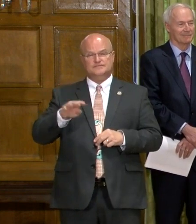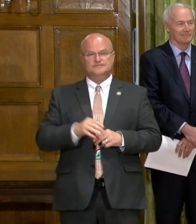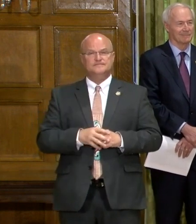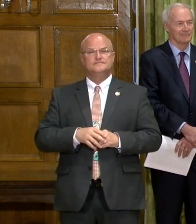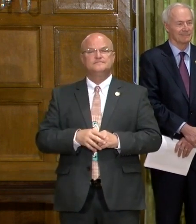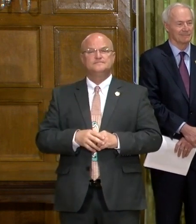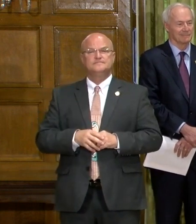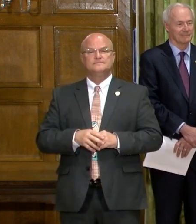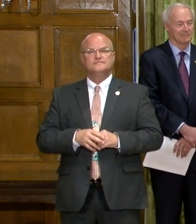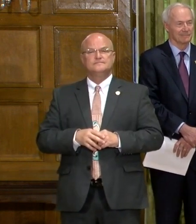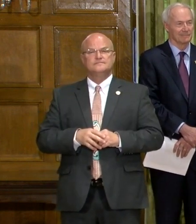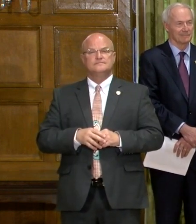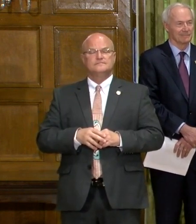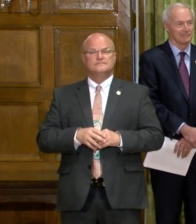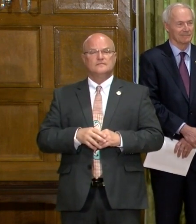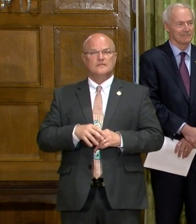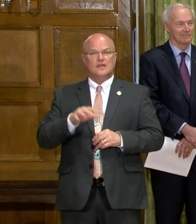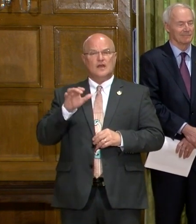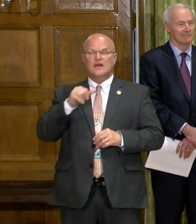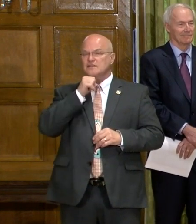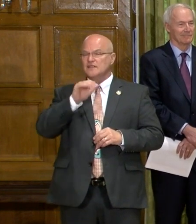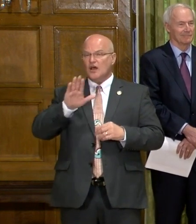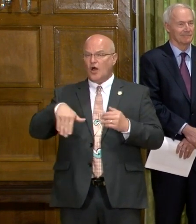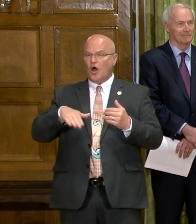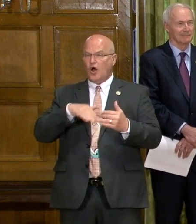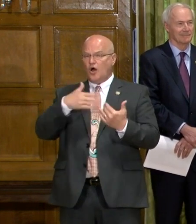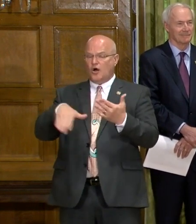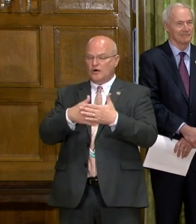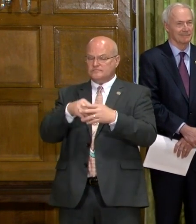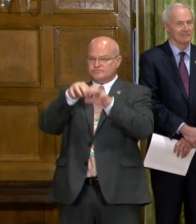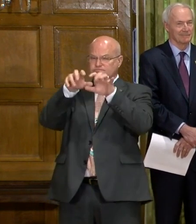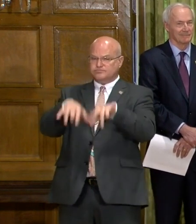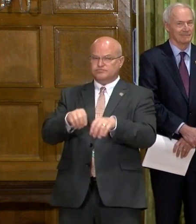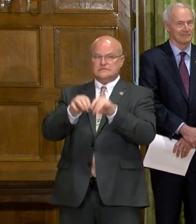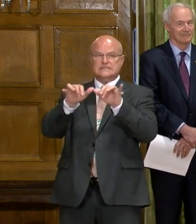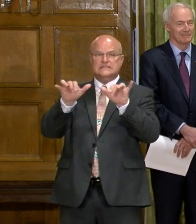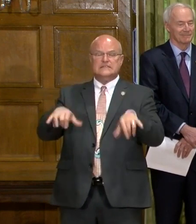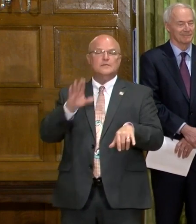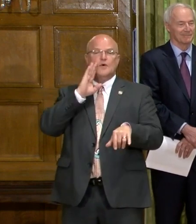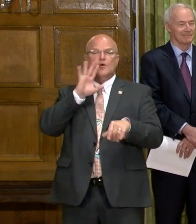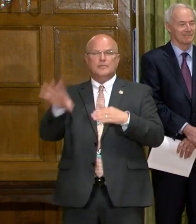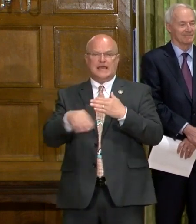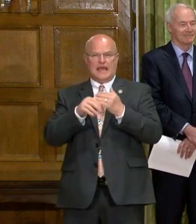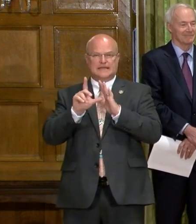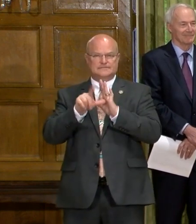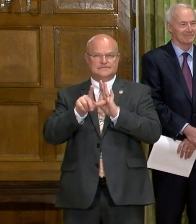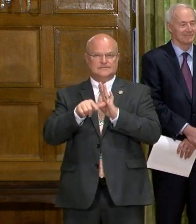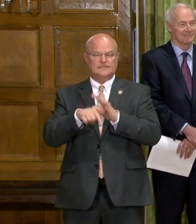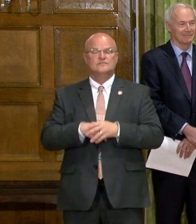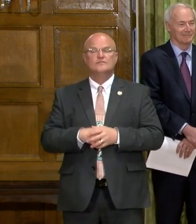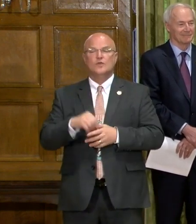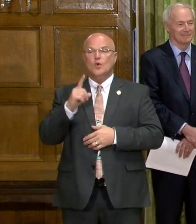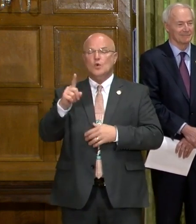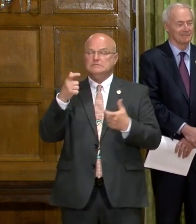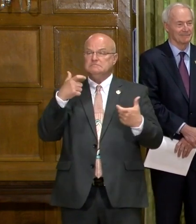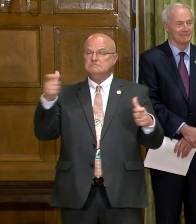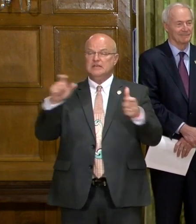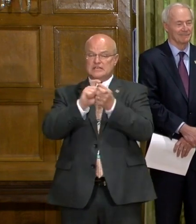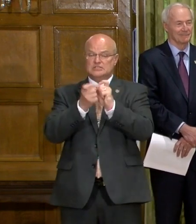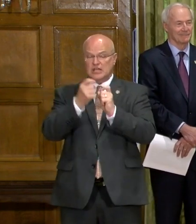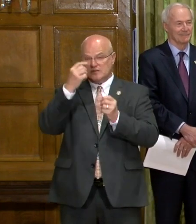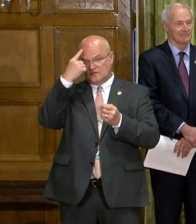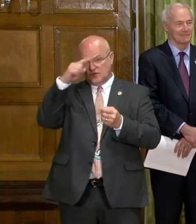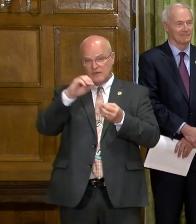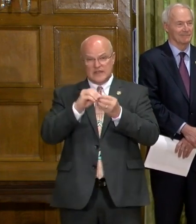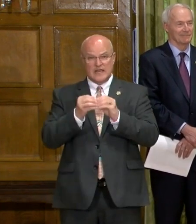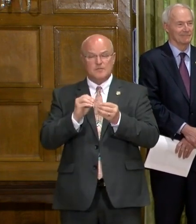from yesterday. Um, those are not all yet in our system, uh, but they will be added. Uh, one major change to our